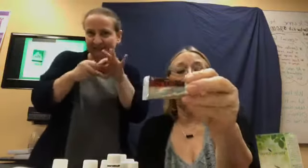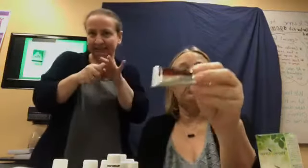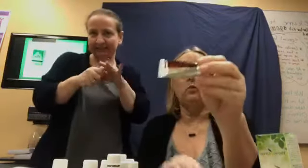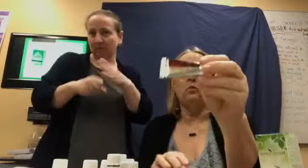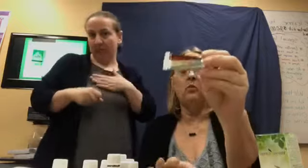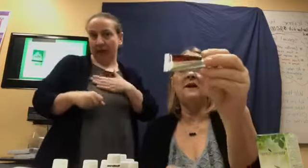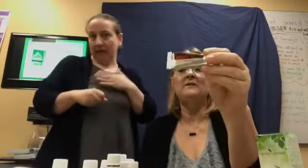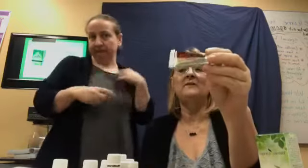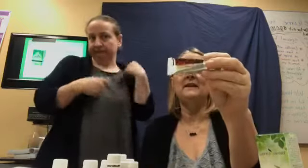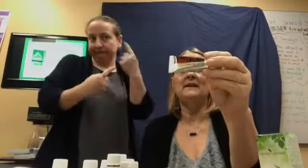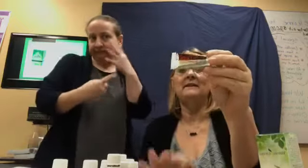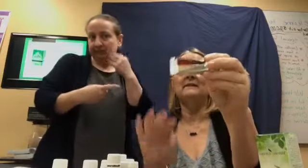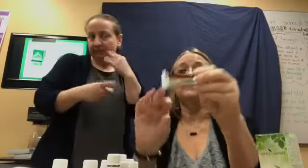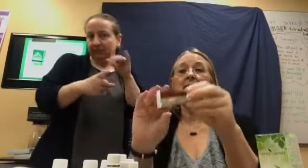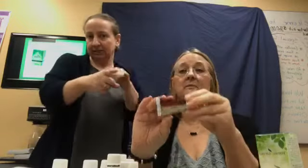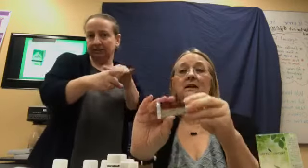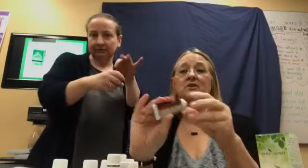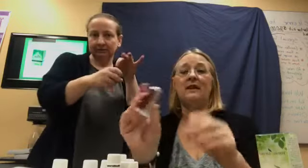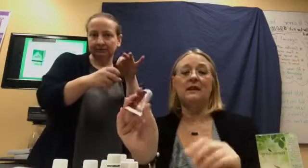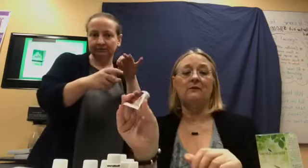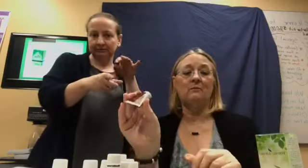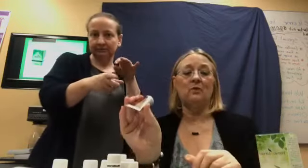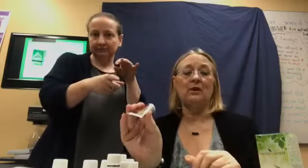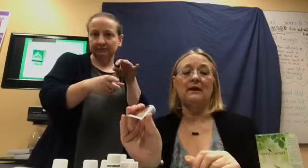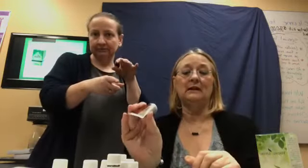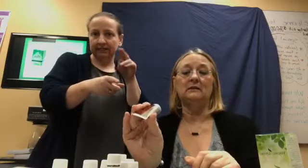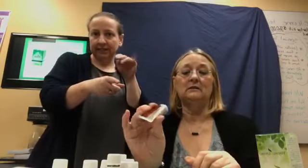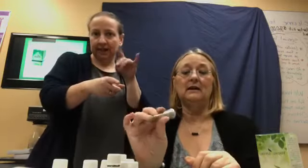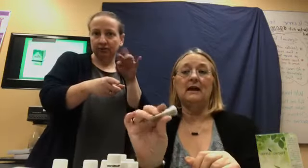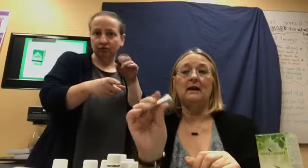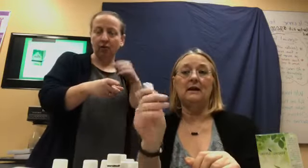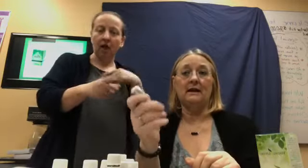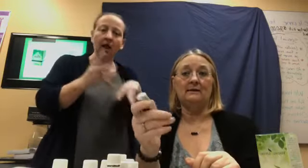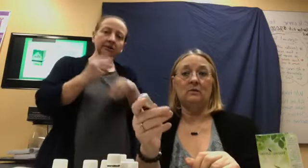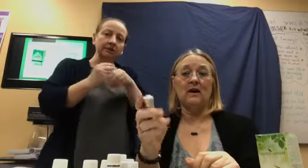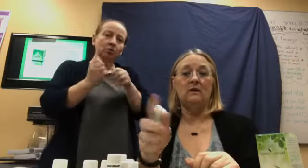one of these in my Shake Every Morning as well.